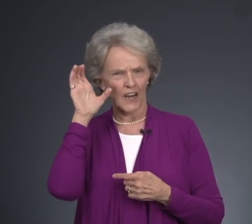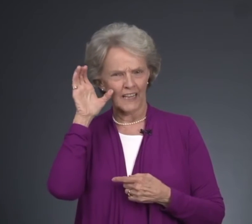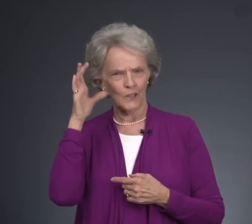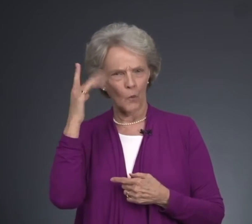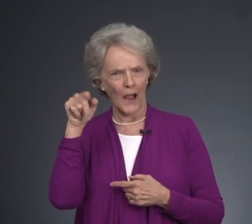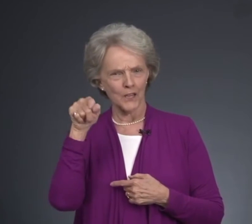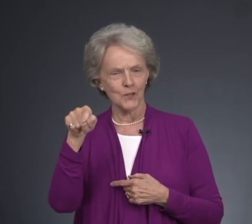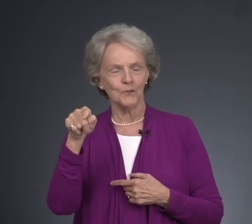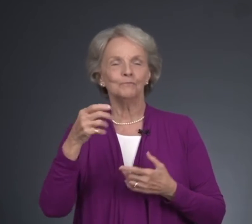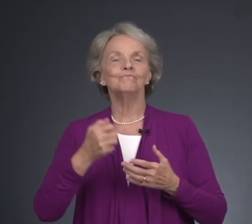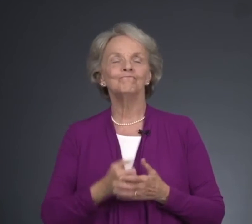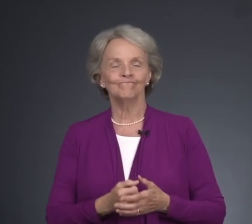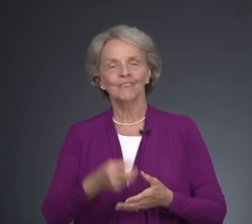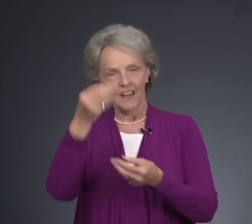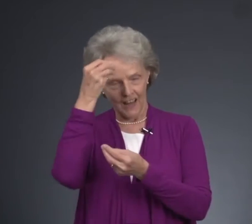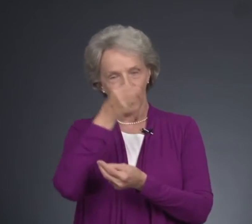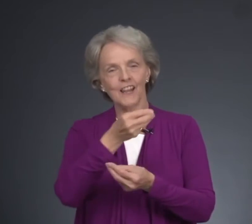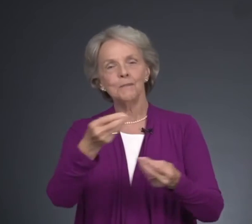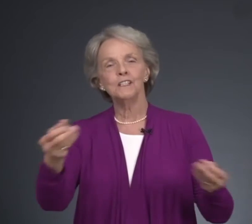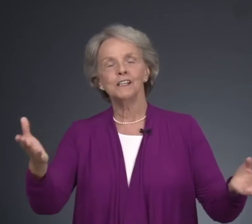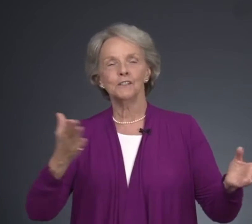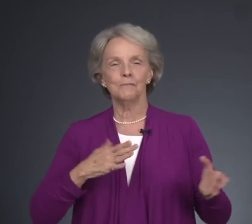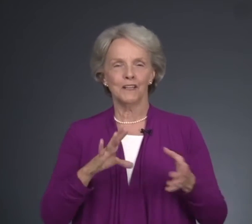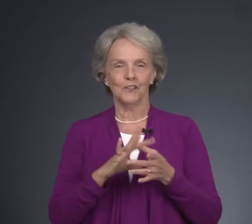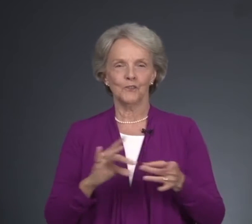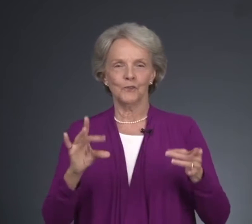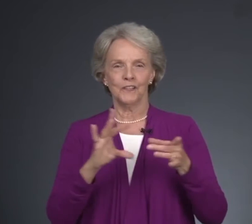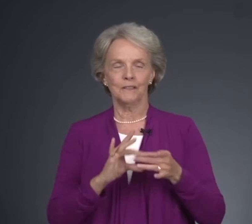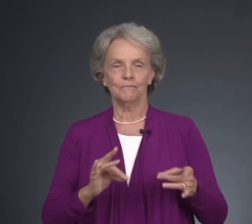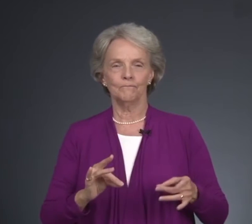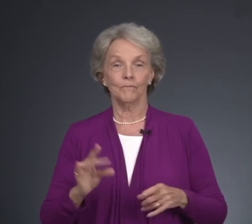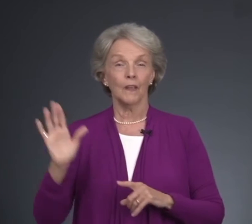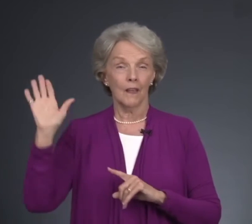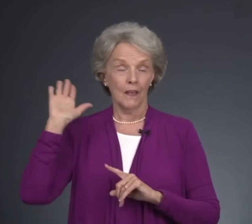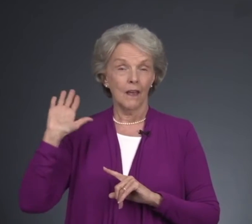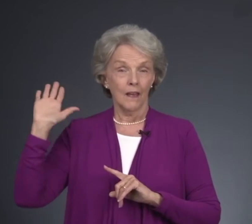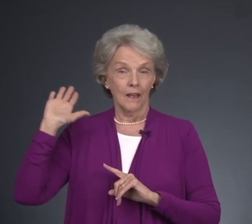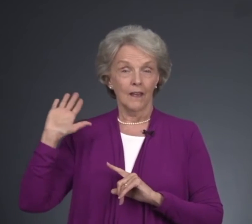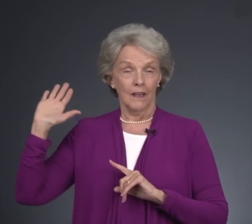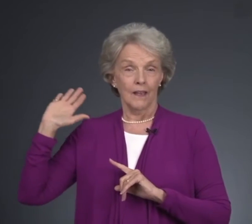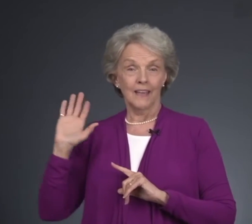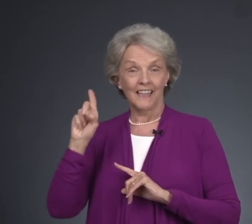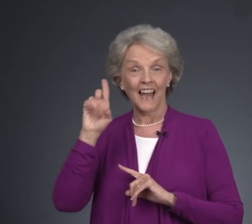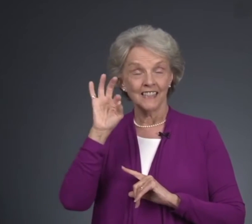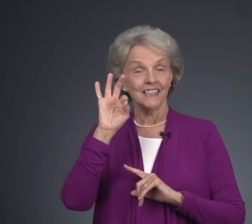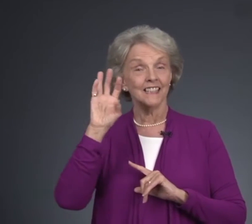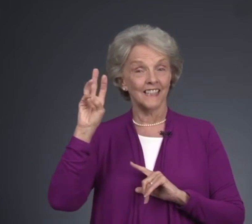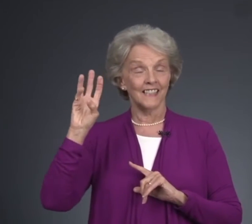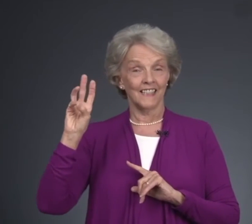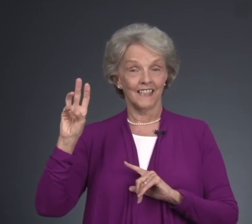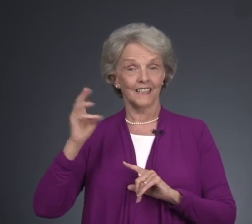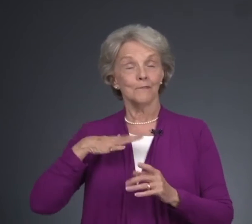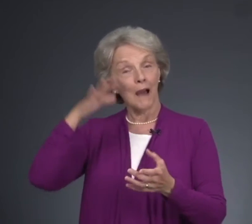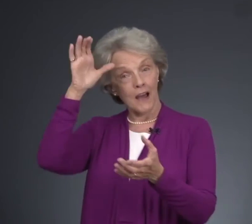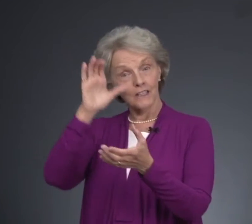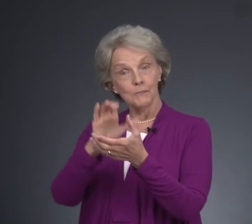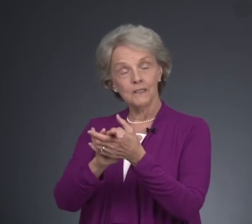Carlene, why you? Let me tell you my story. In 1966, my husband,